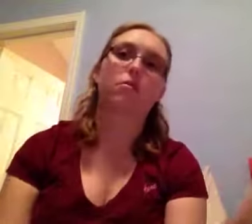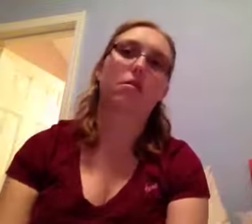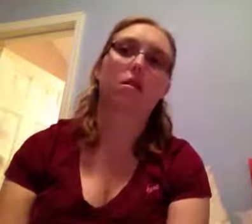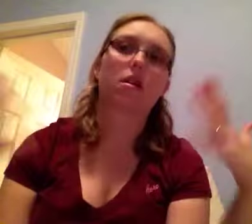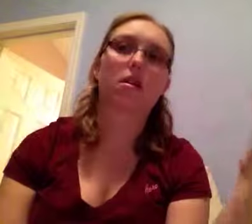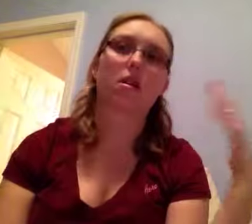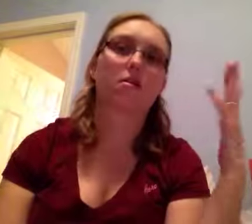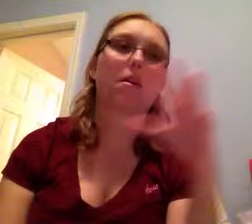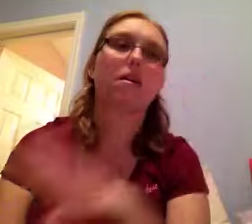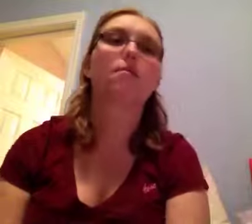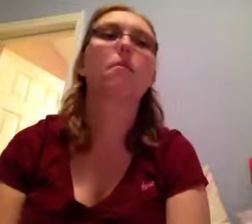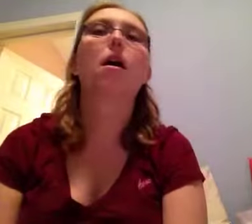work and that's about it.